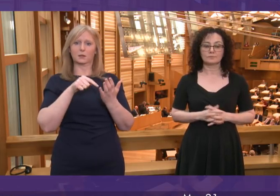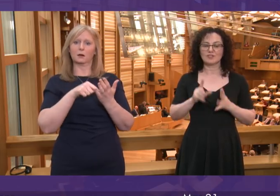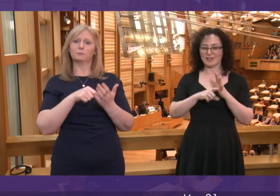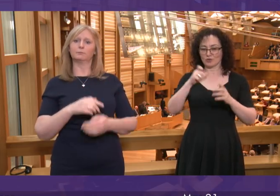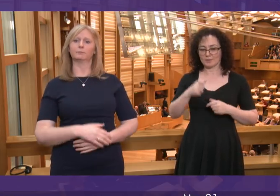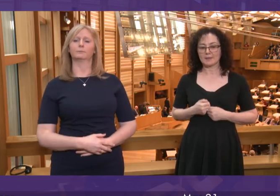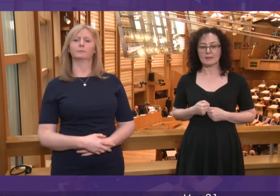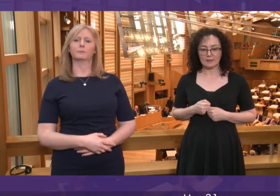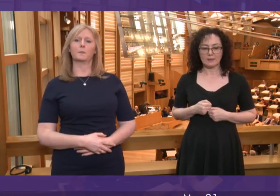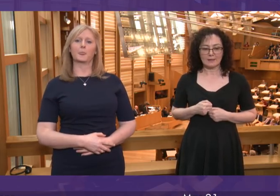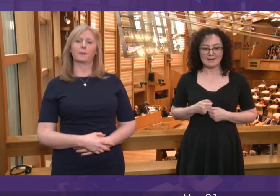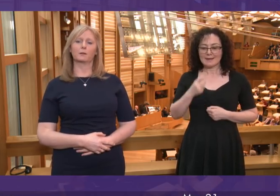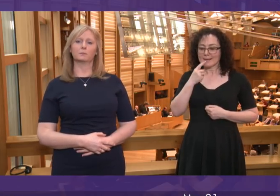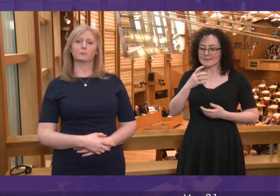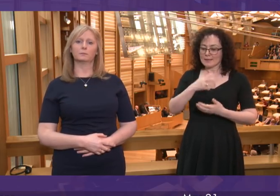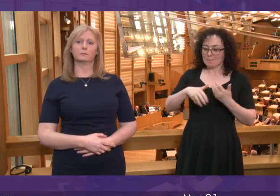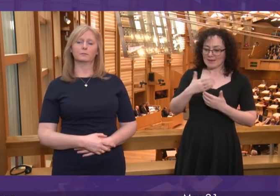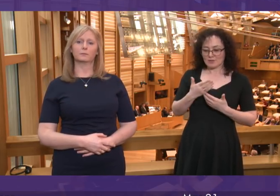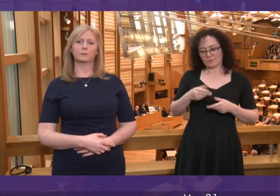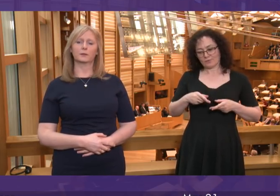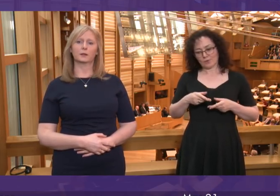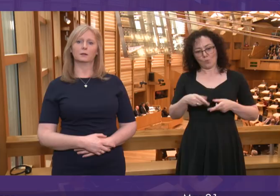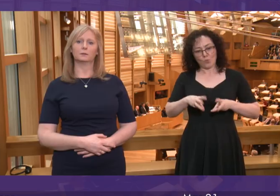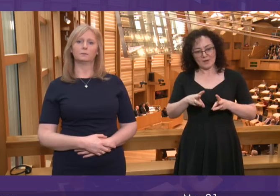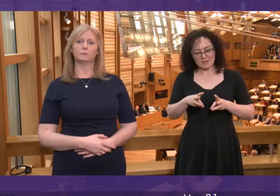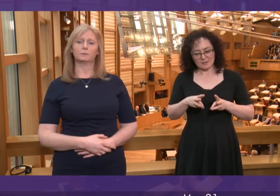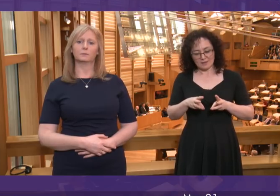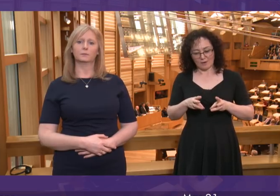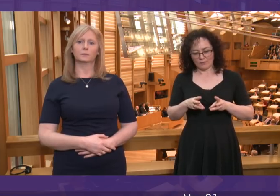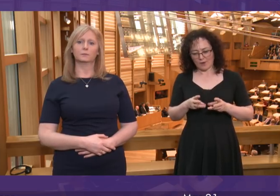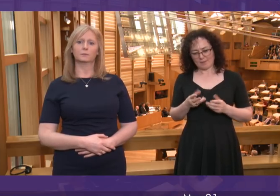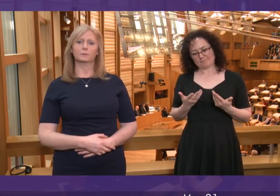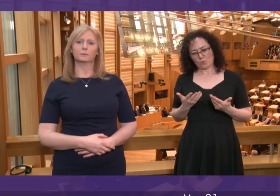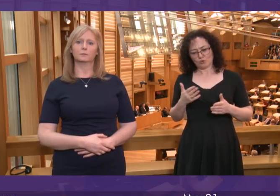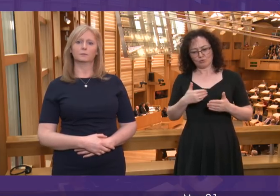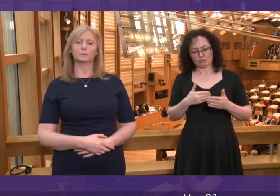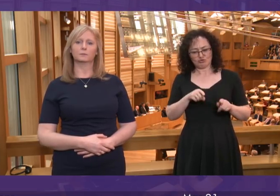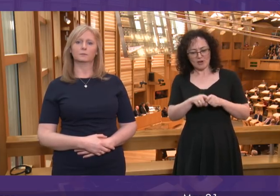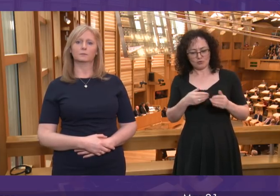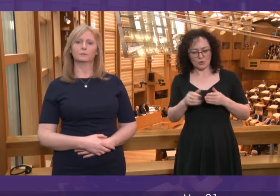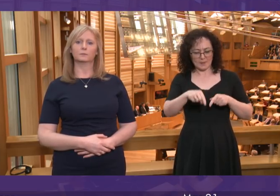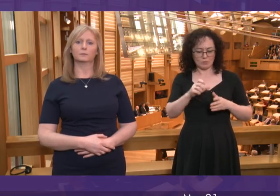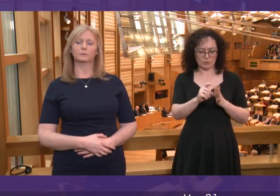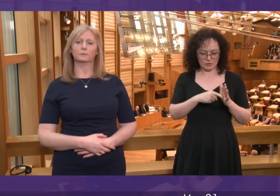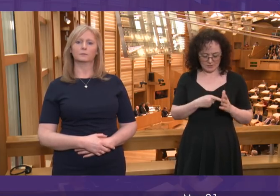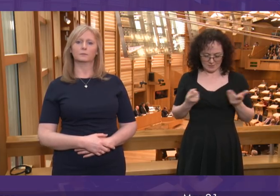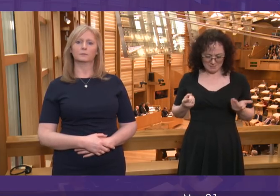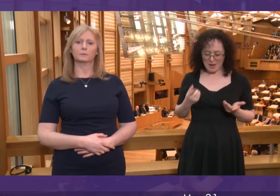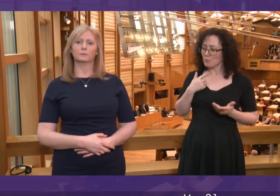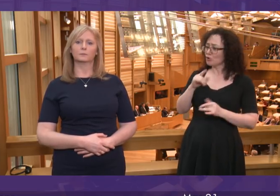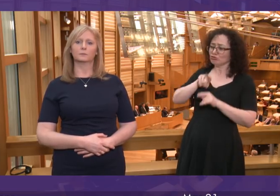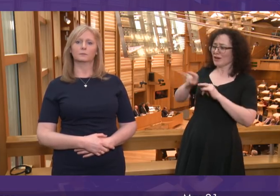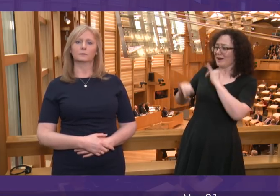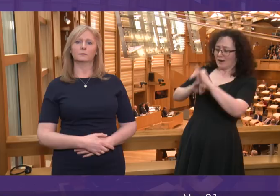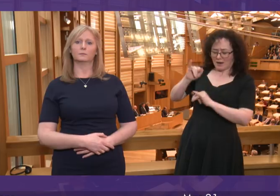Carlow. Yes, in this mix of approaches, my question was not intended as a criticism, but just a few miles from Parliament is Castle Craig Hospital near West Linton,